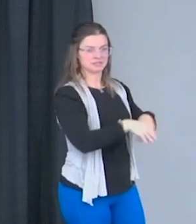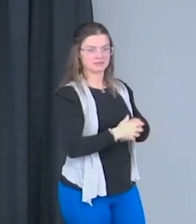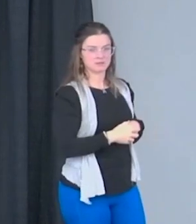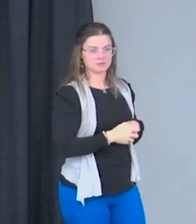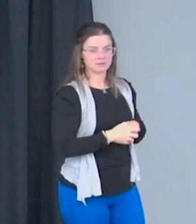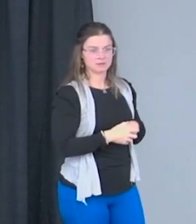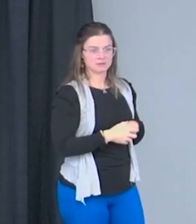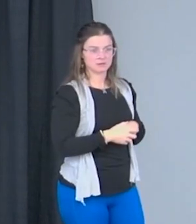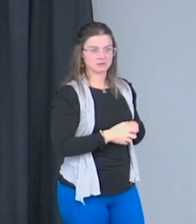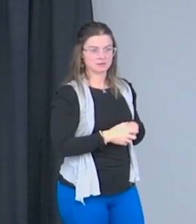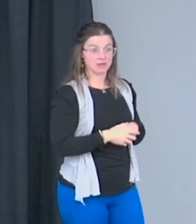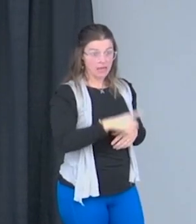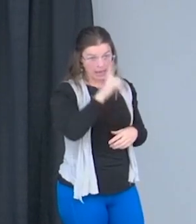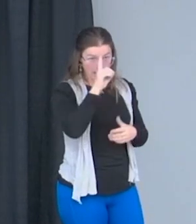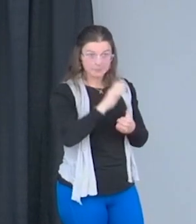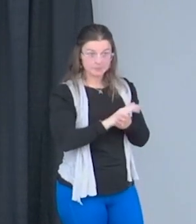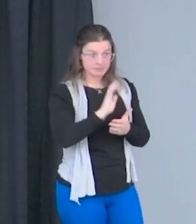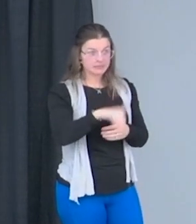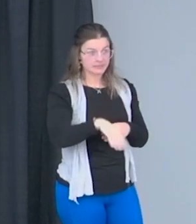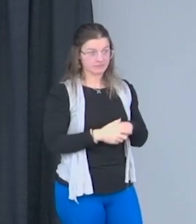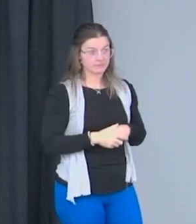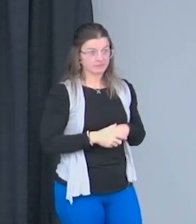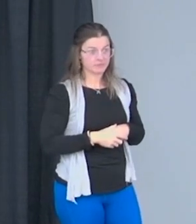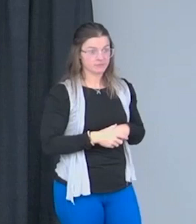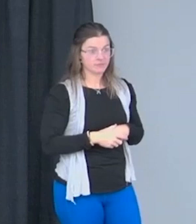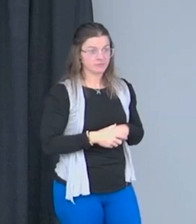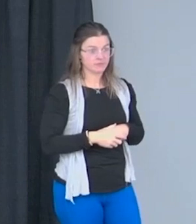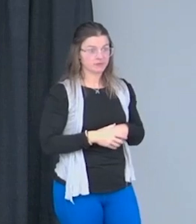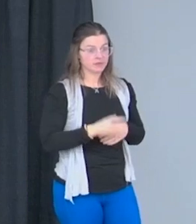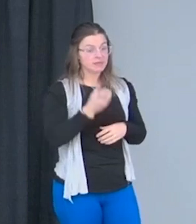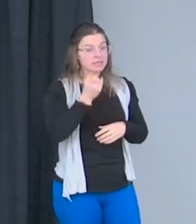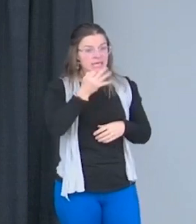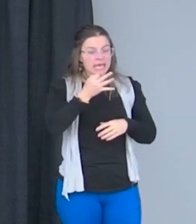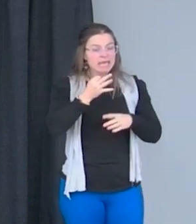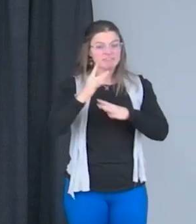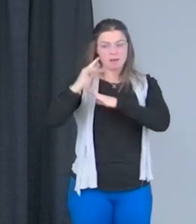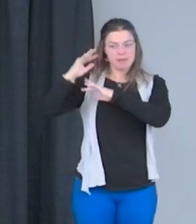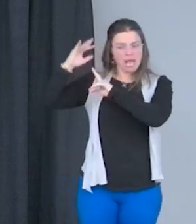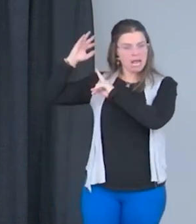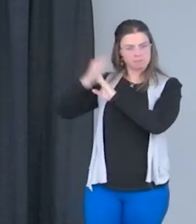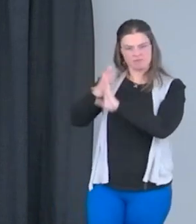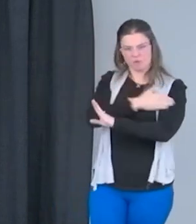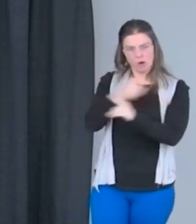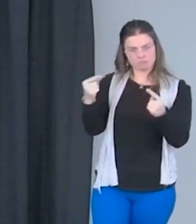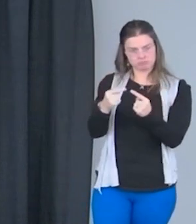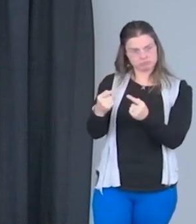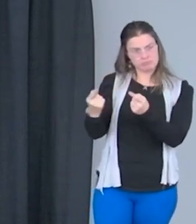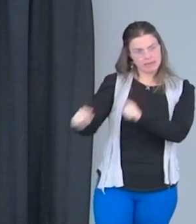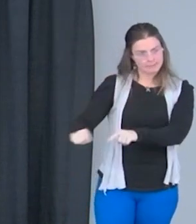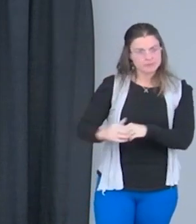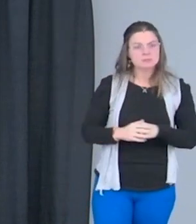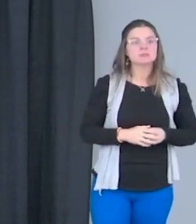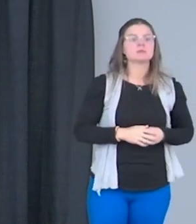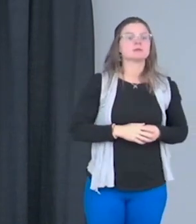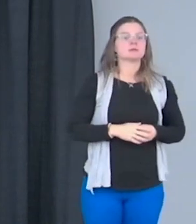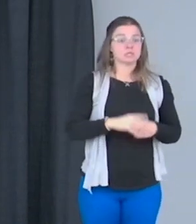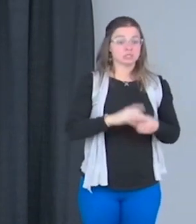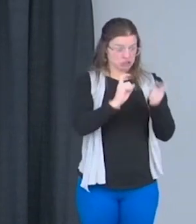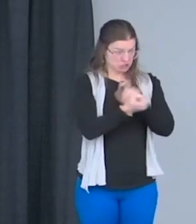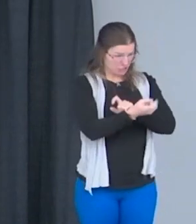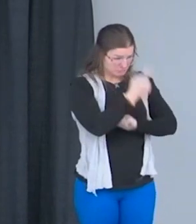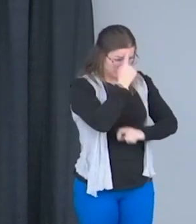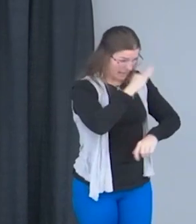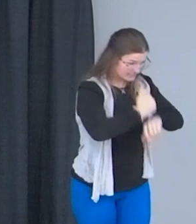truly what I believe. Because if I could have focused on my mindset back then, my reality would have been so much